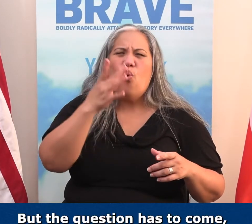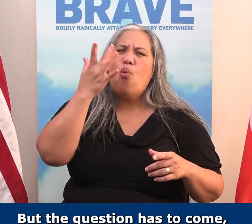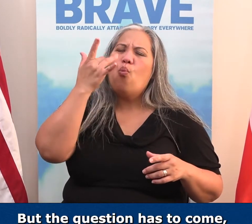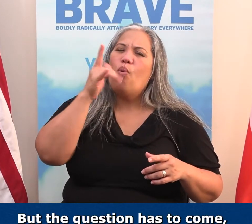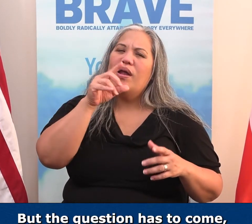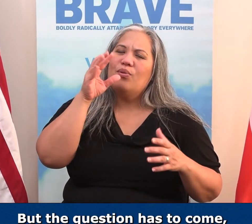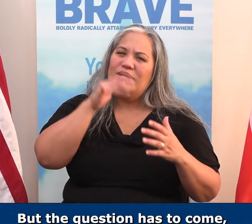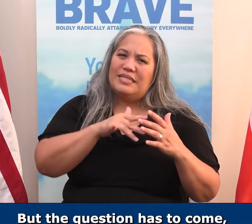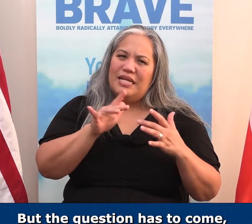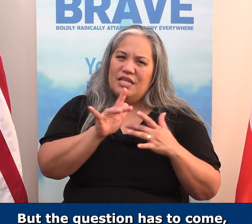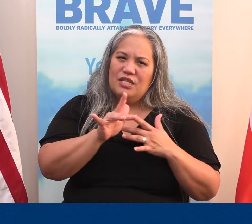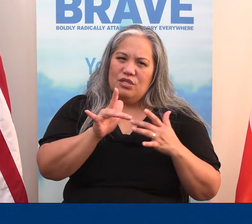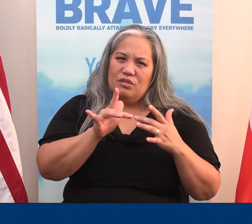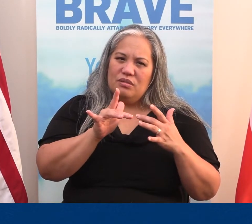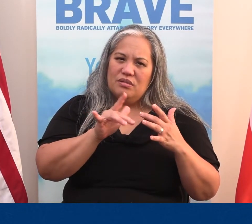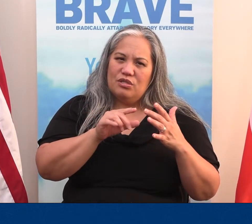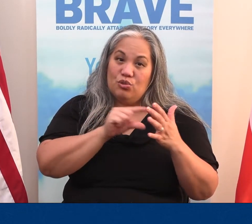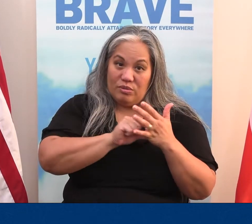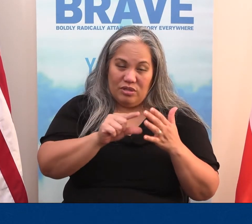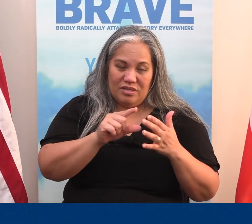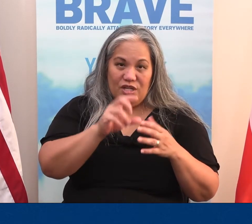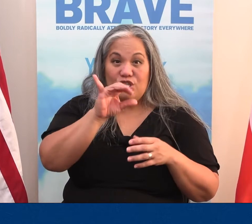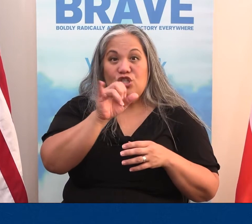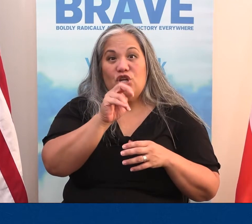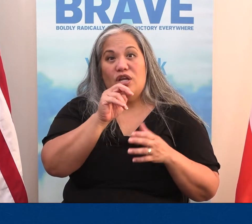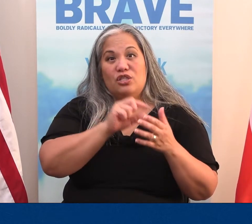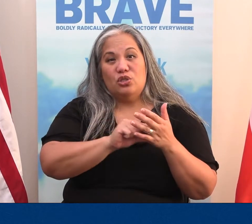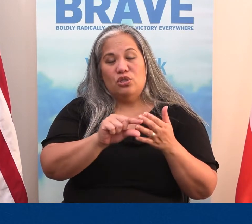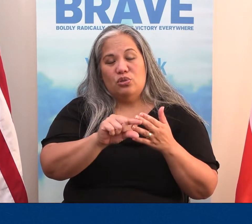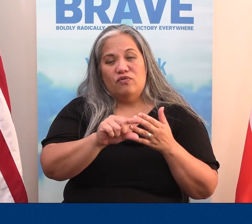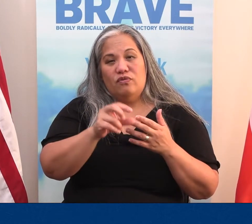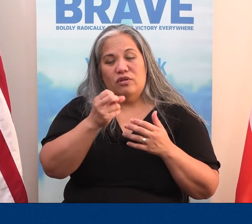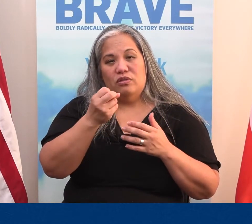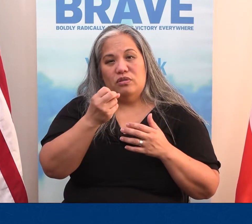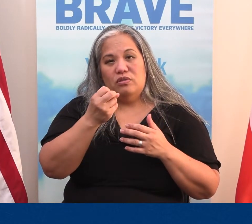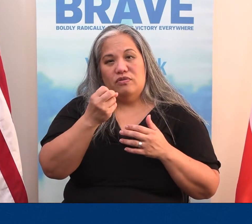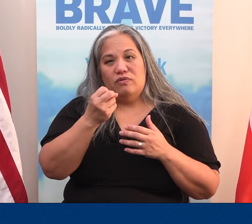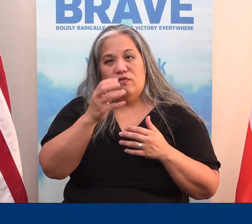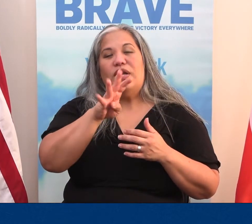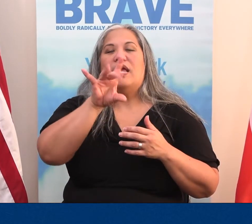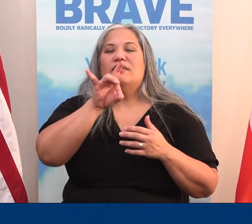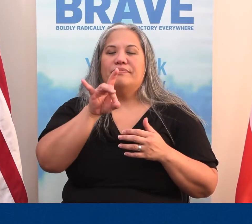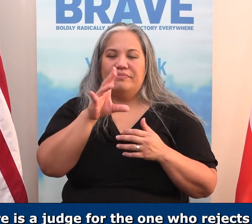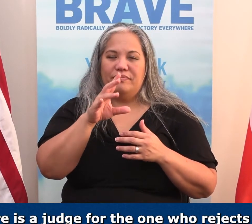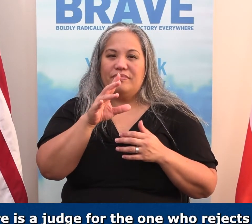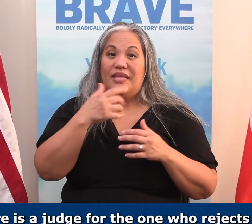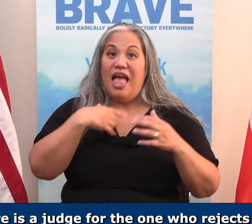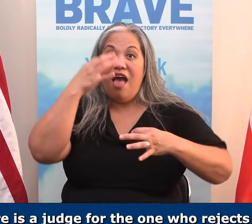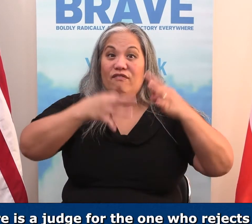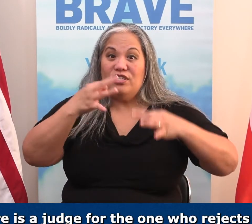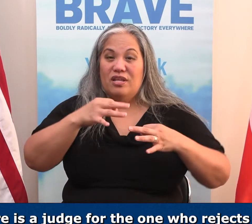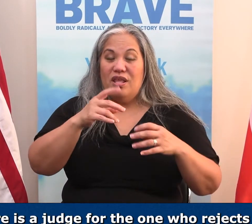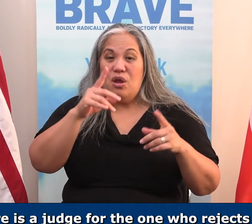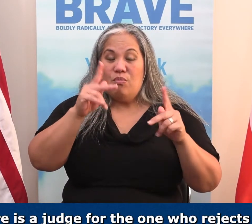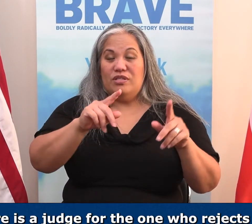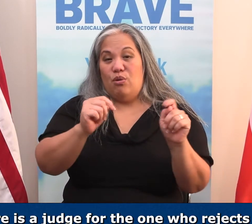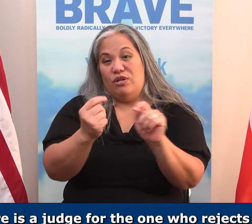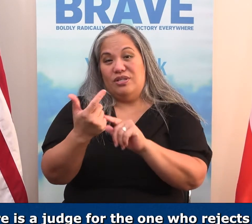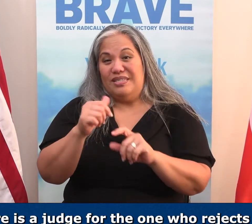Why do we study the scriptures? Well, in John 12, in verse 48, it says, There is a judge for the one who rejects me and